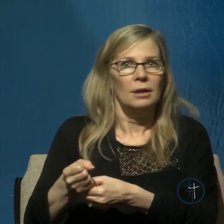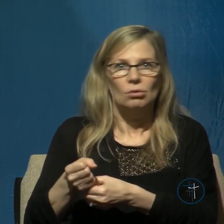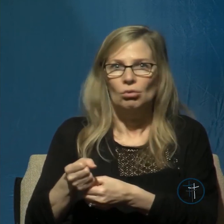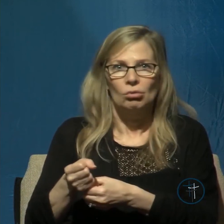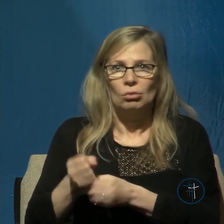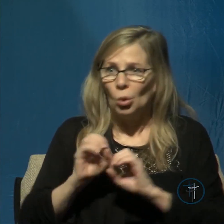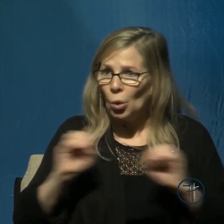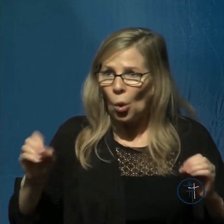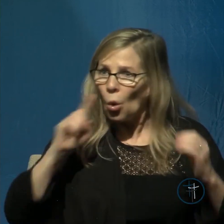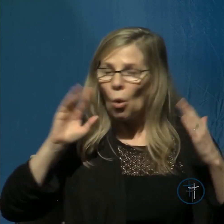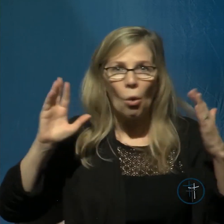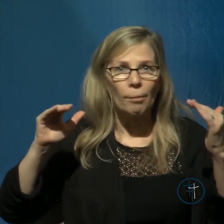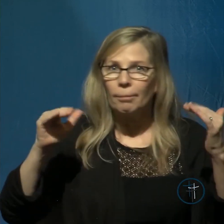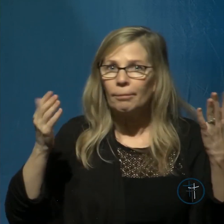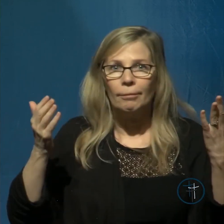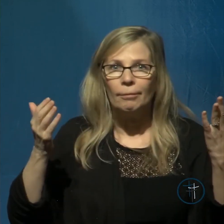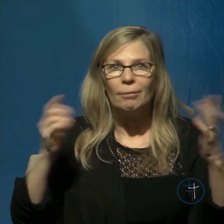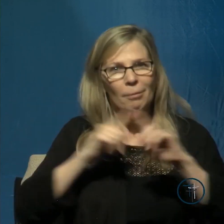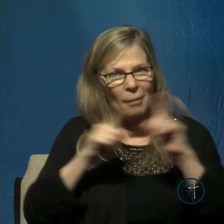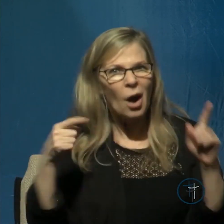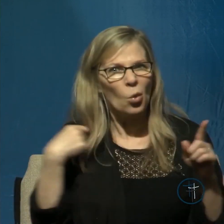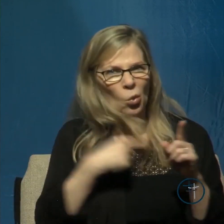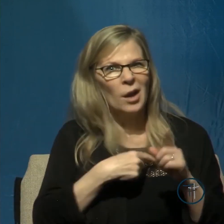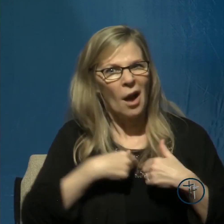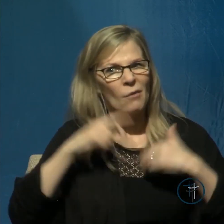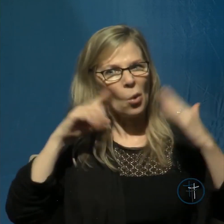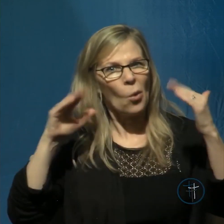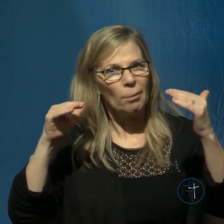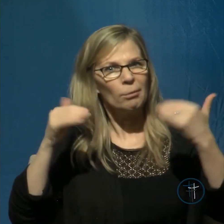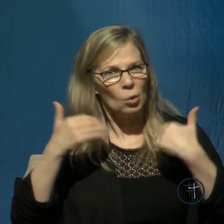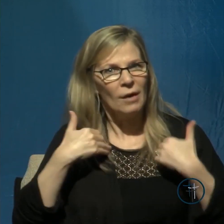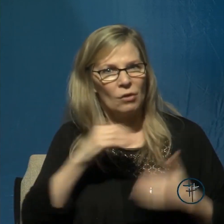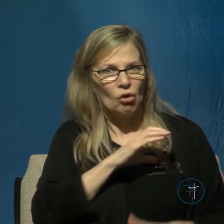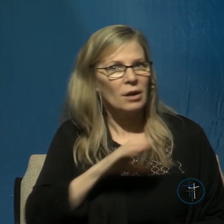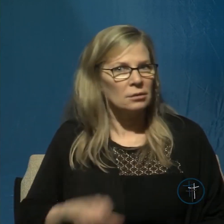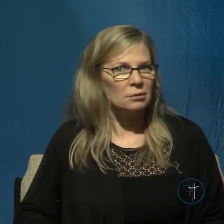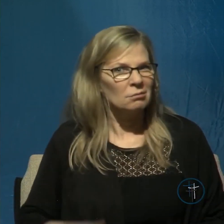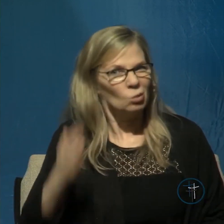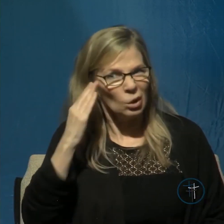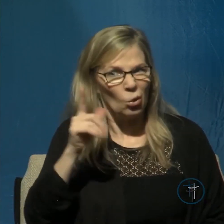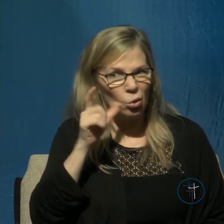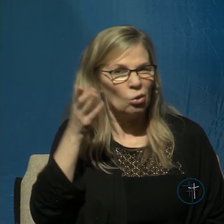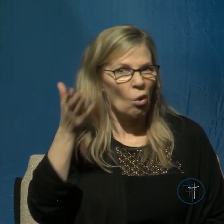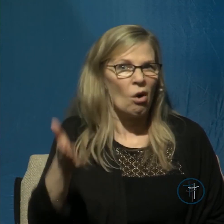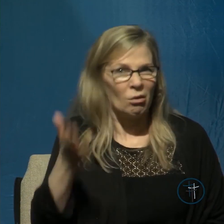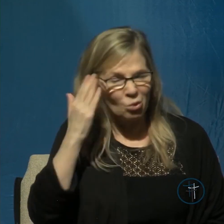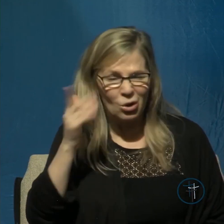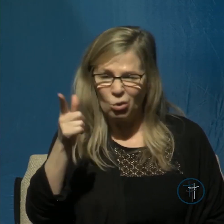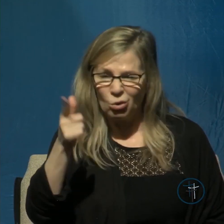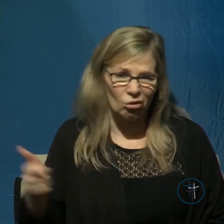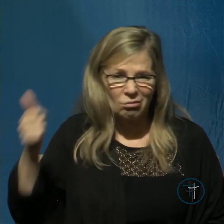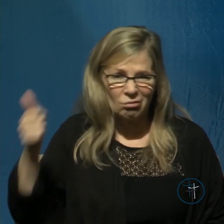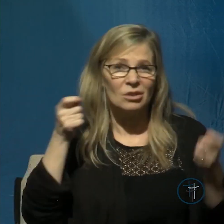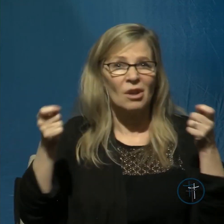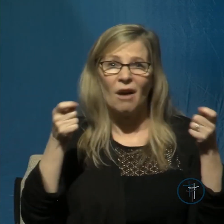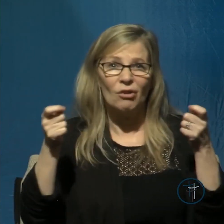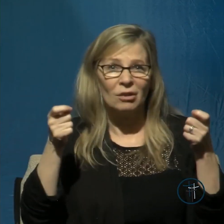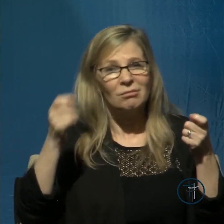hope but we have hope we have Christ we know who you are Lord we know you're sovereign we know that this pestilence